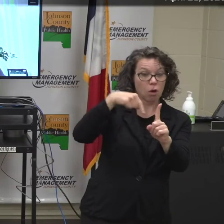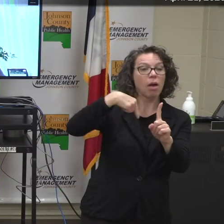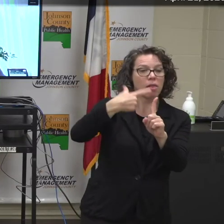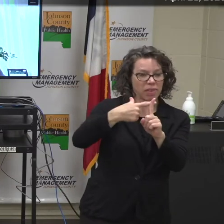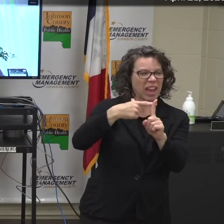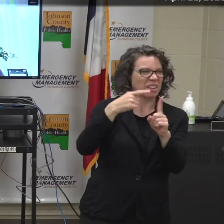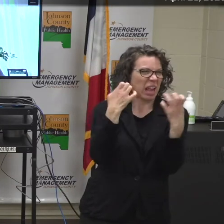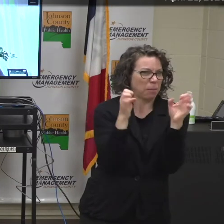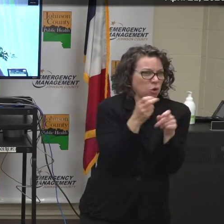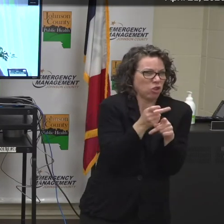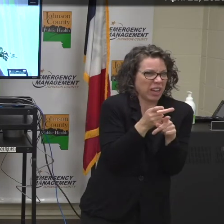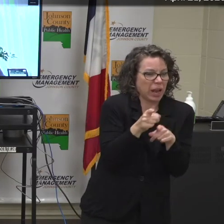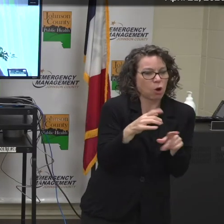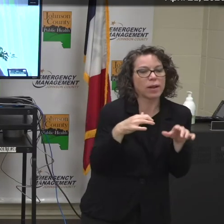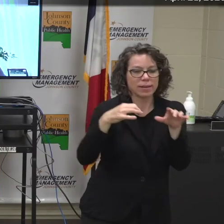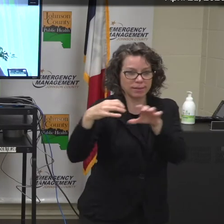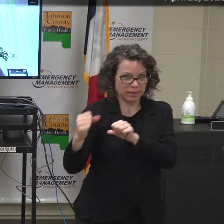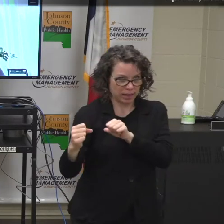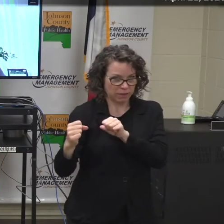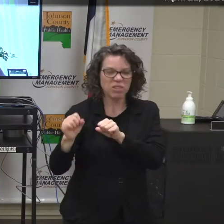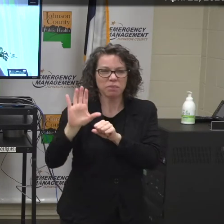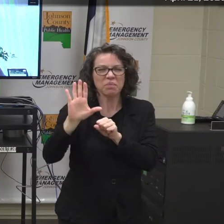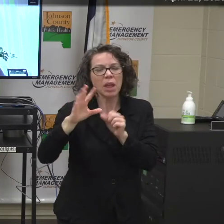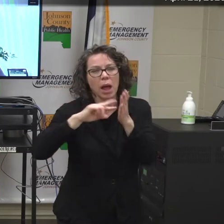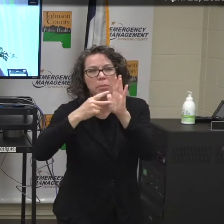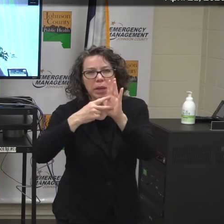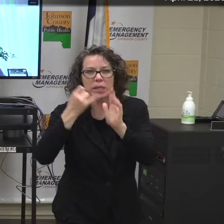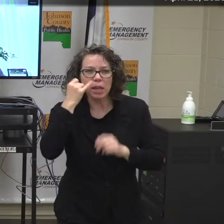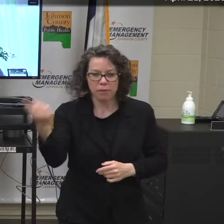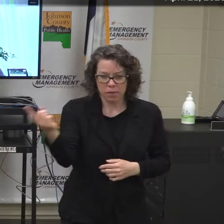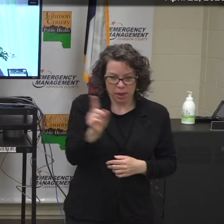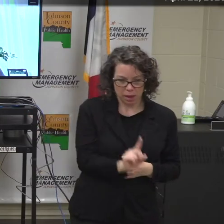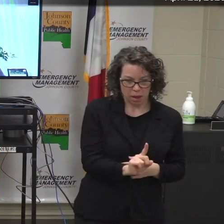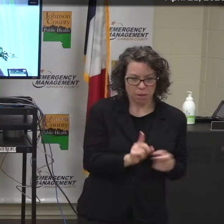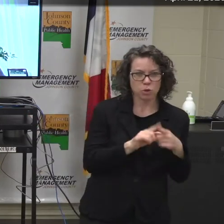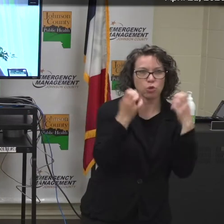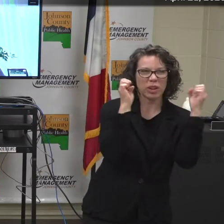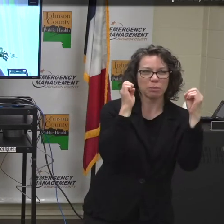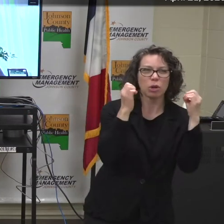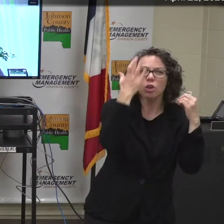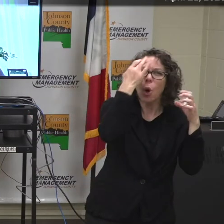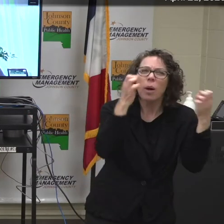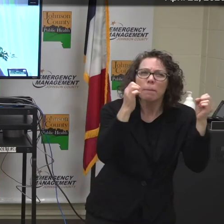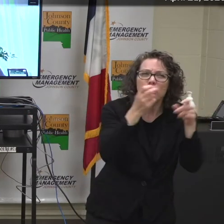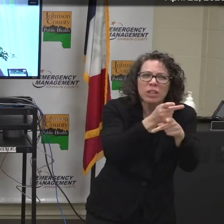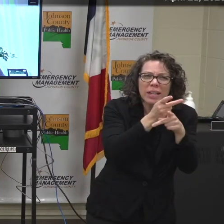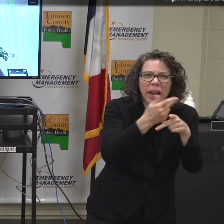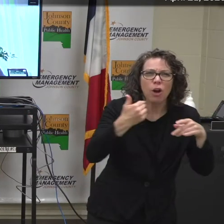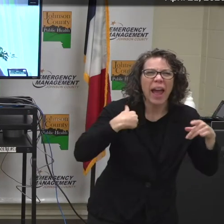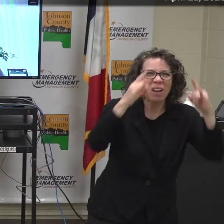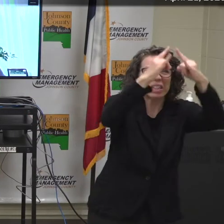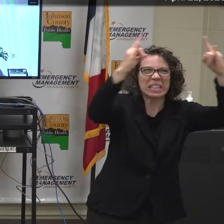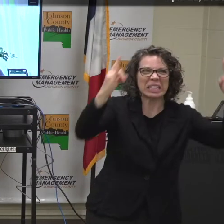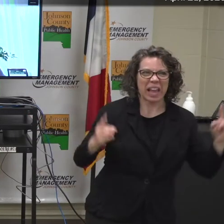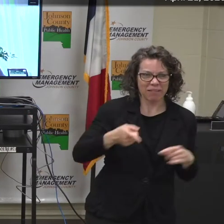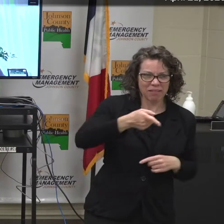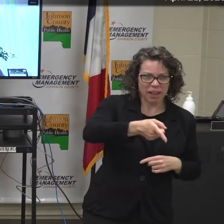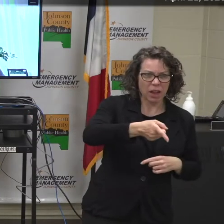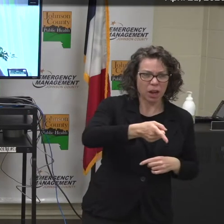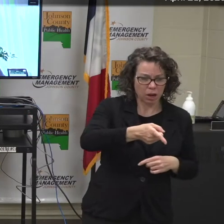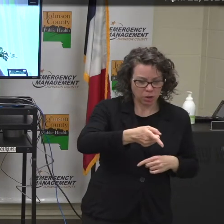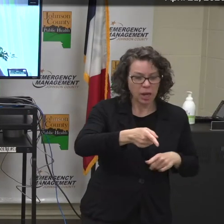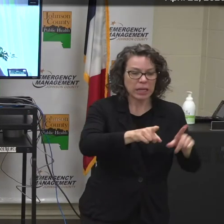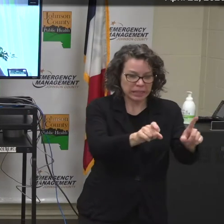our emergency care unit. And they come and they are seen in the tent outside the emergency care room. They are diagnosed as being